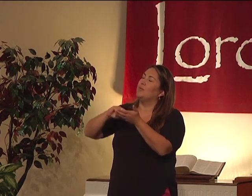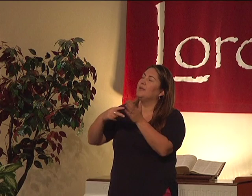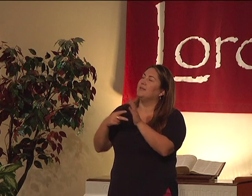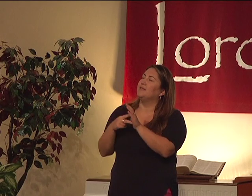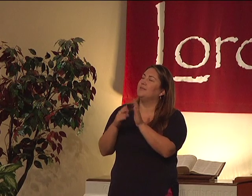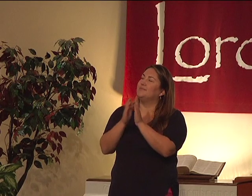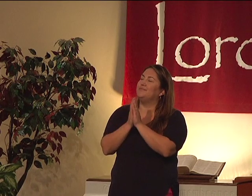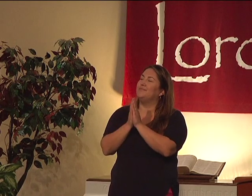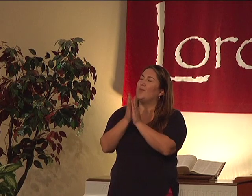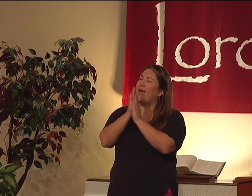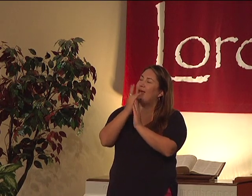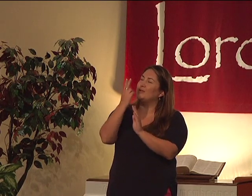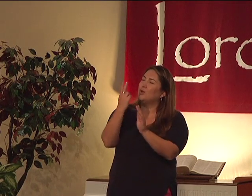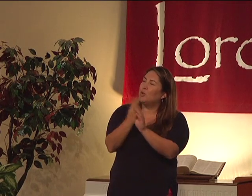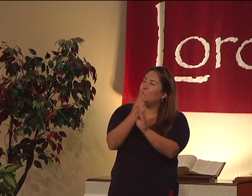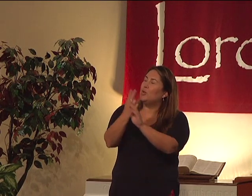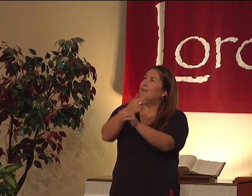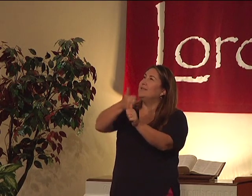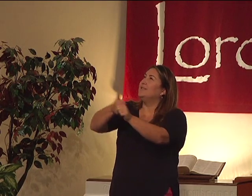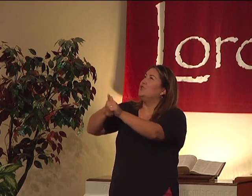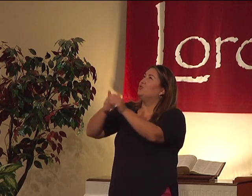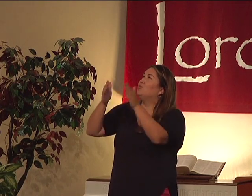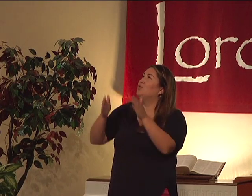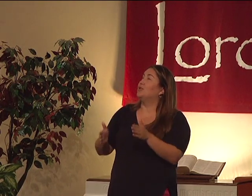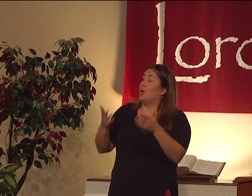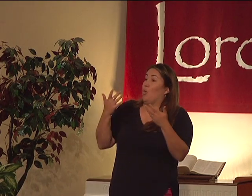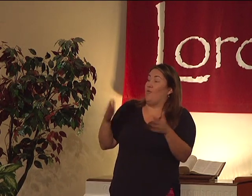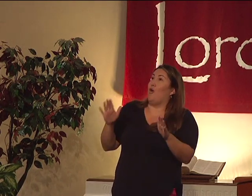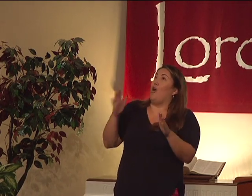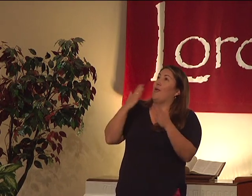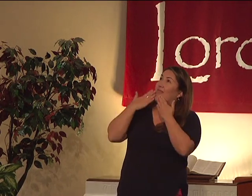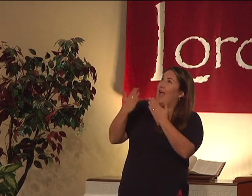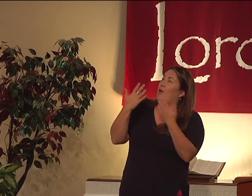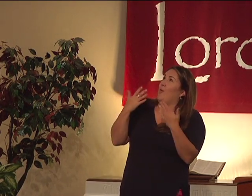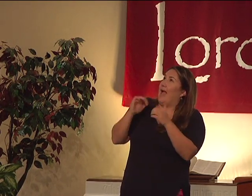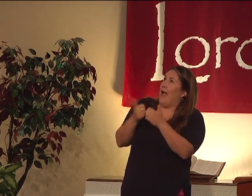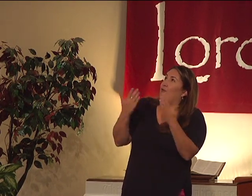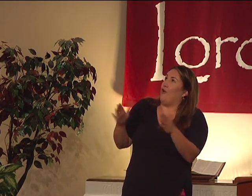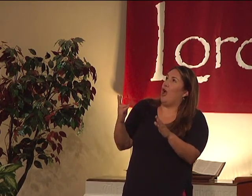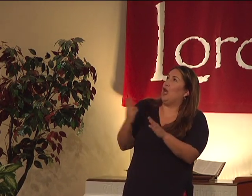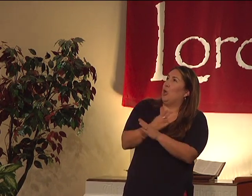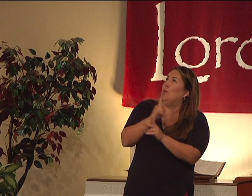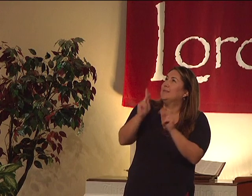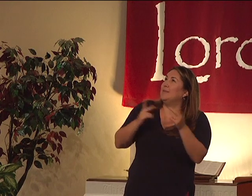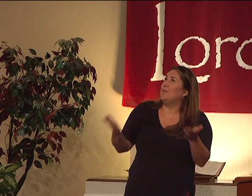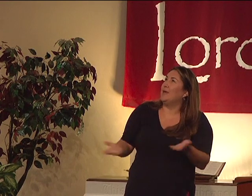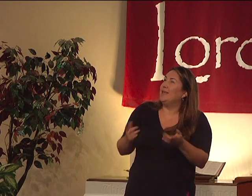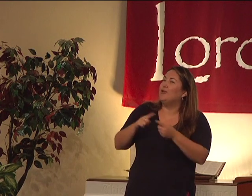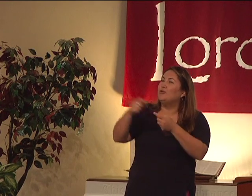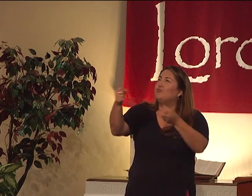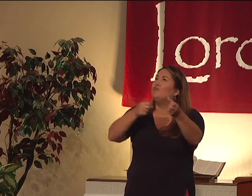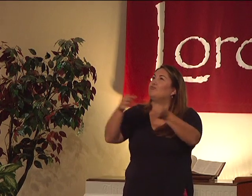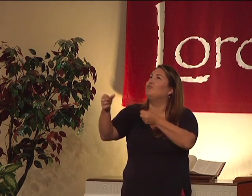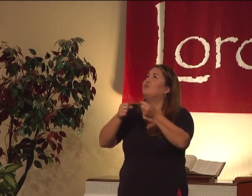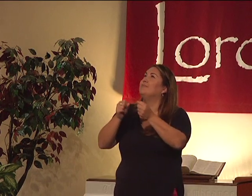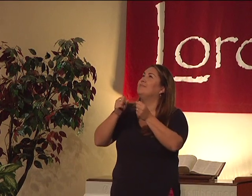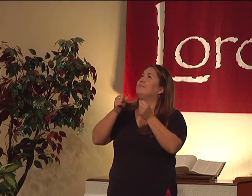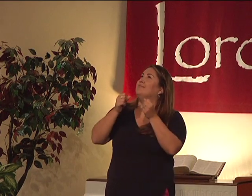your plan, and your purpose. We ask that you use each person here. You've already used people here. You